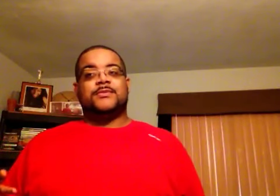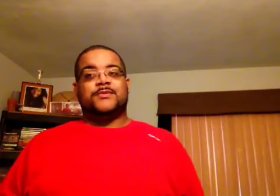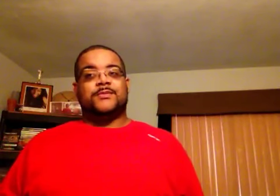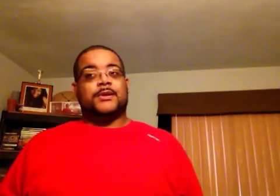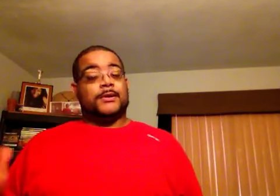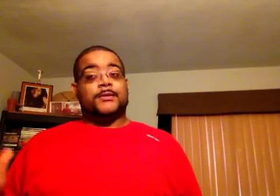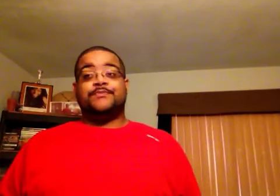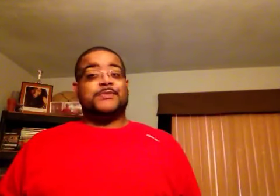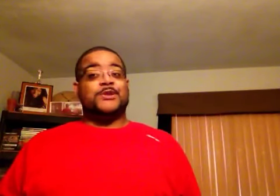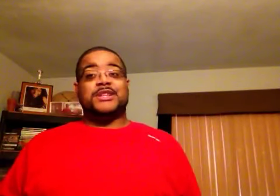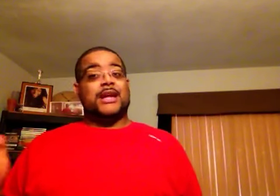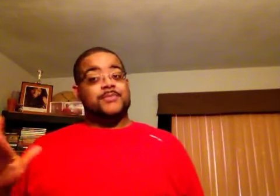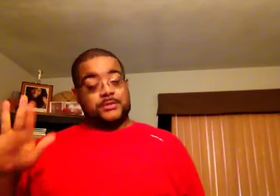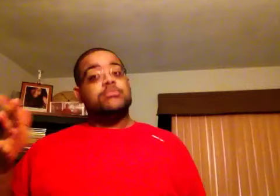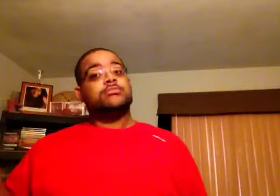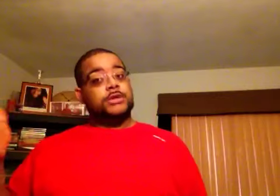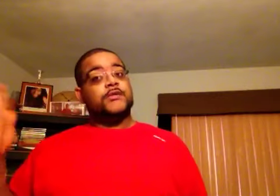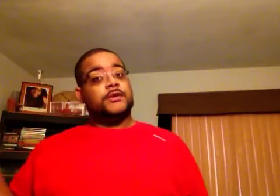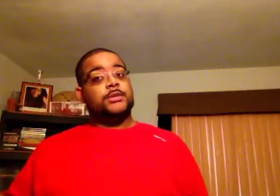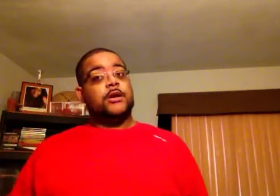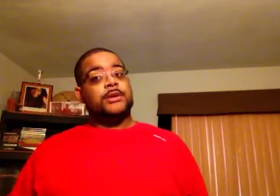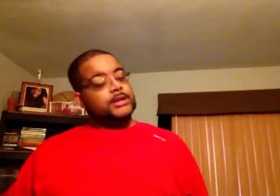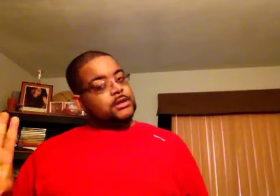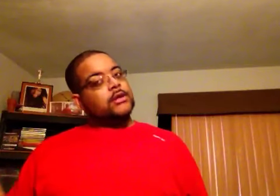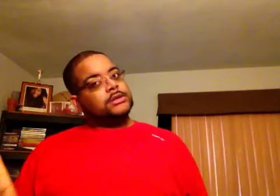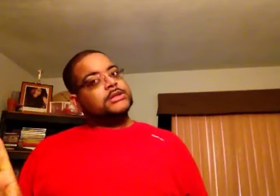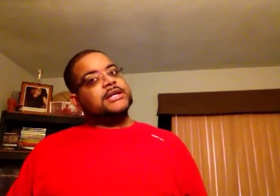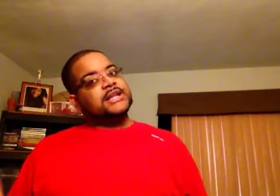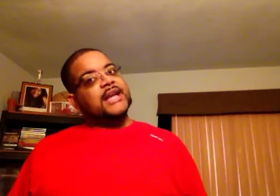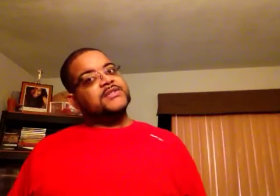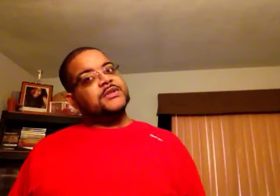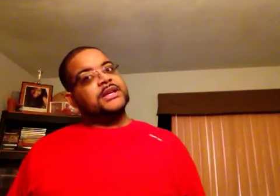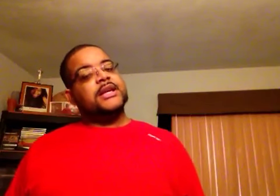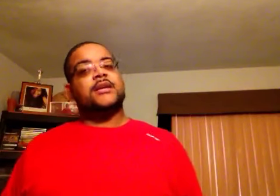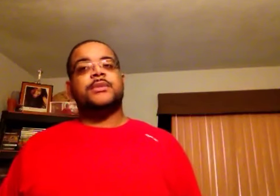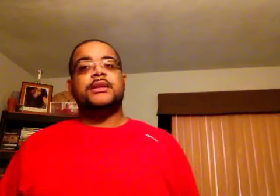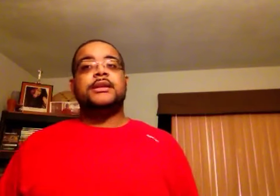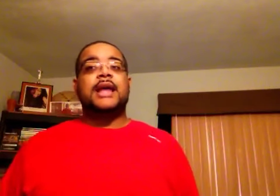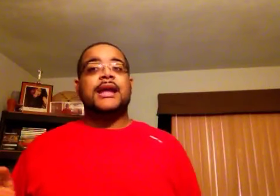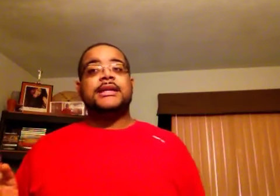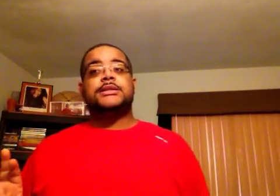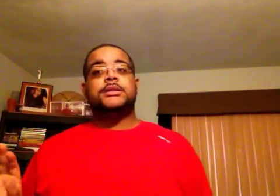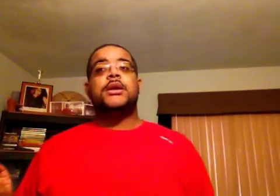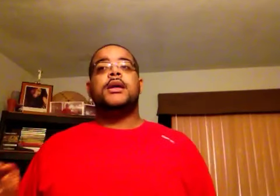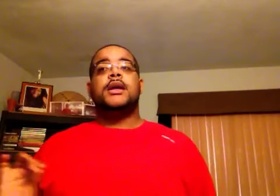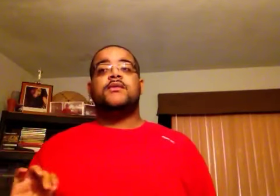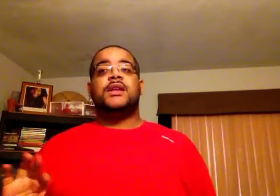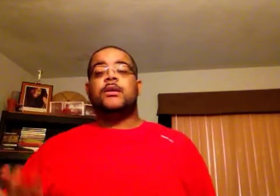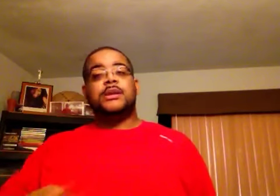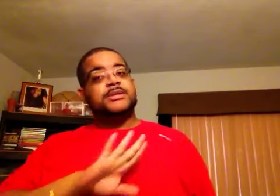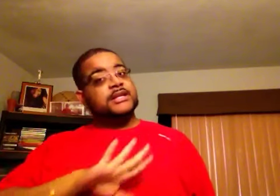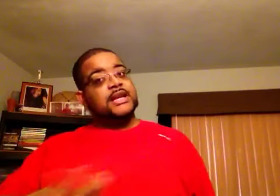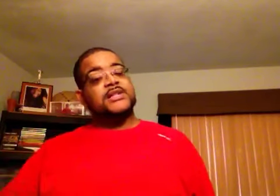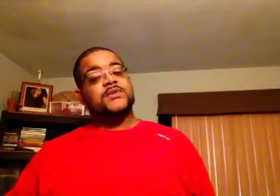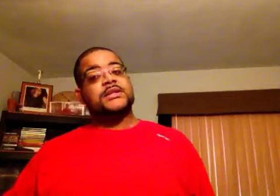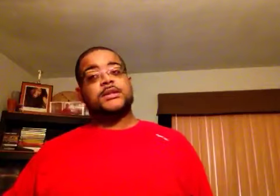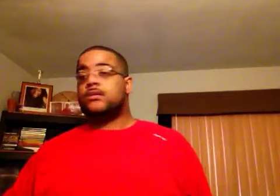Luke James, you know, full-blown, but you know, it was done tastefully, I mean the ladies, in the video, but it was done tastefully, so,